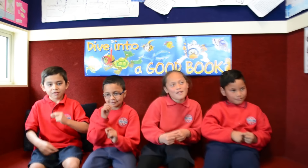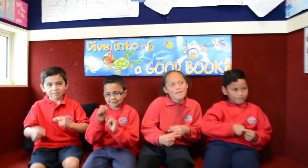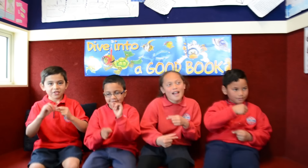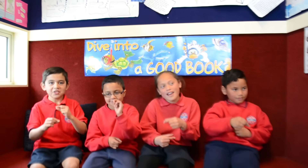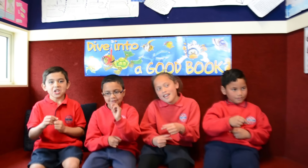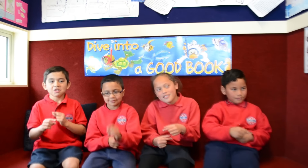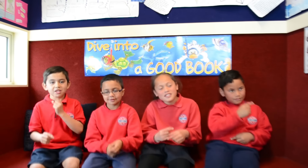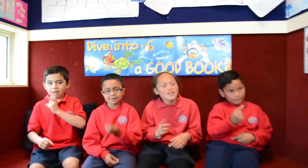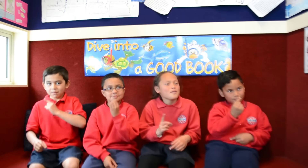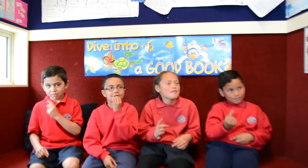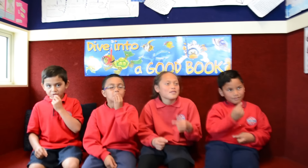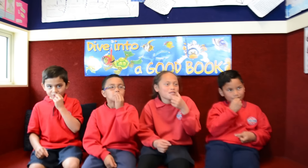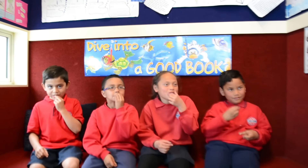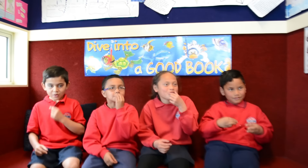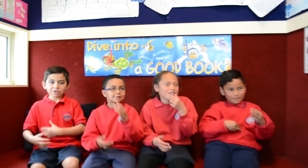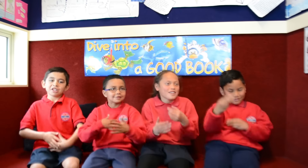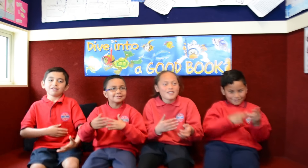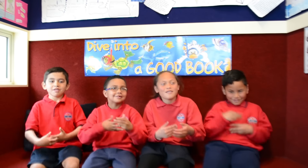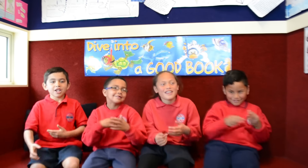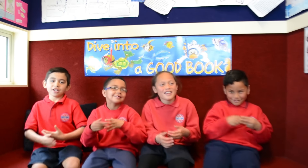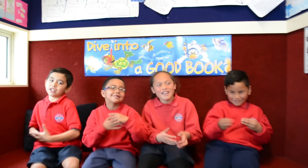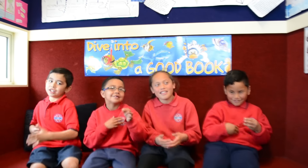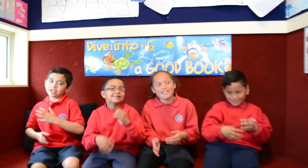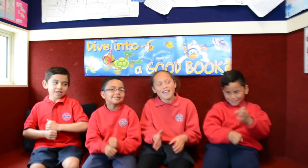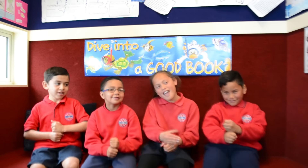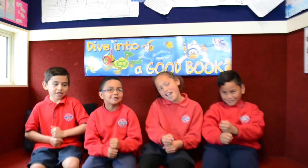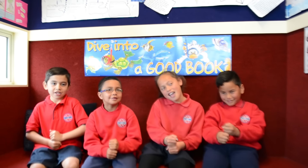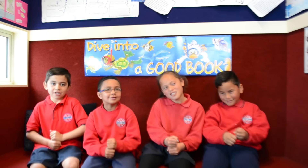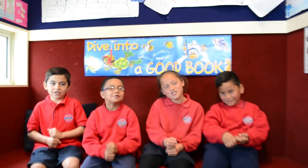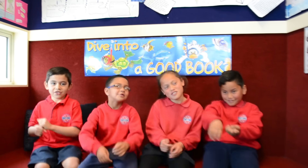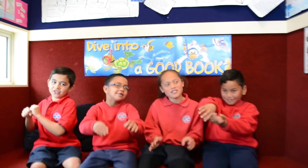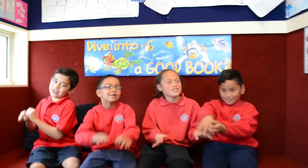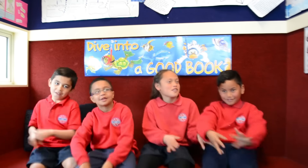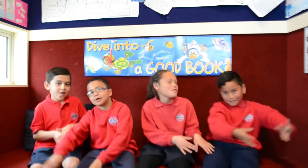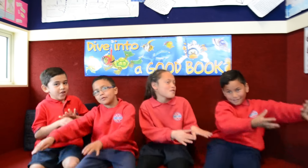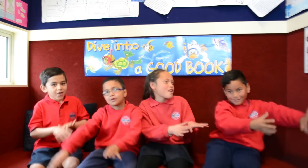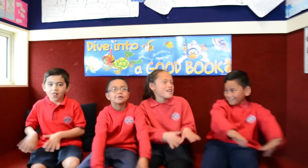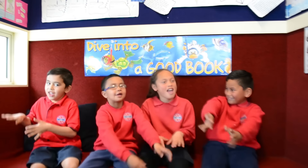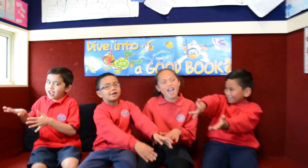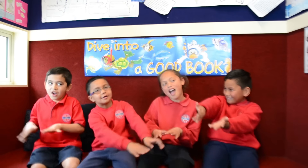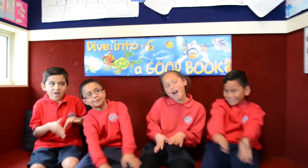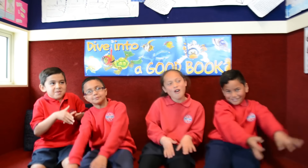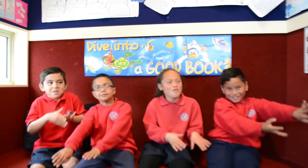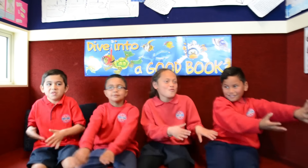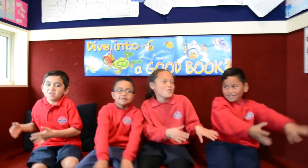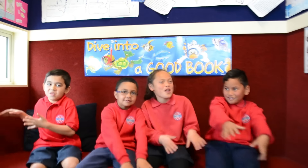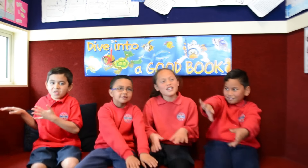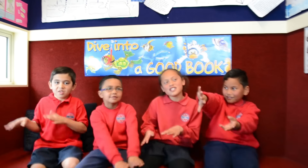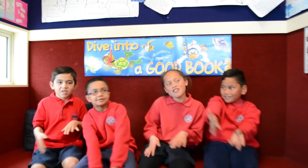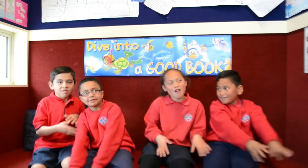by little Someone blows a whistle Hit the man in the end So just slow it all down So